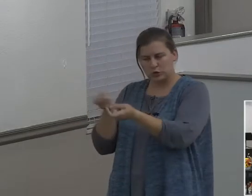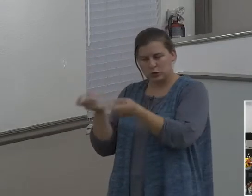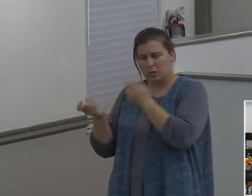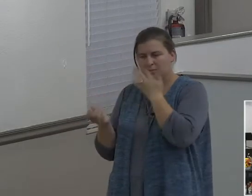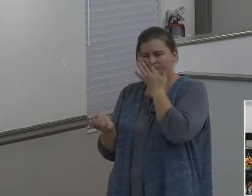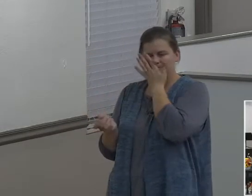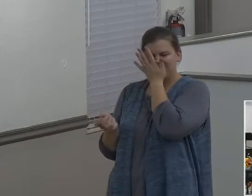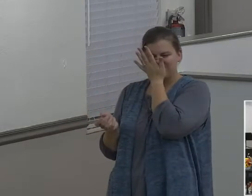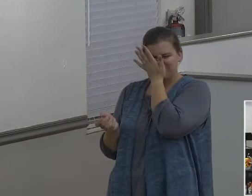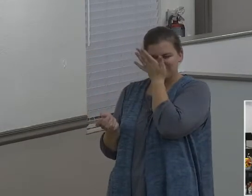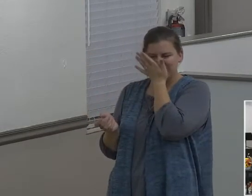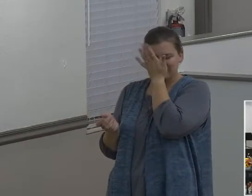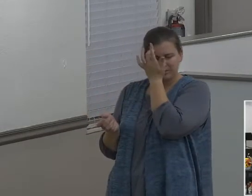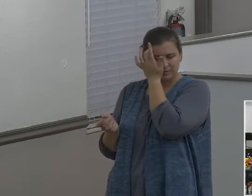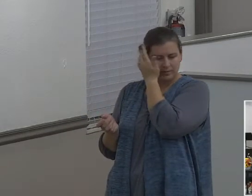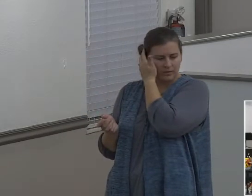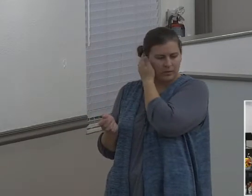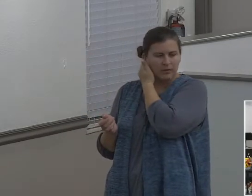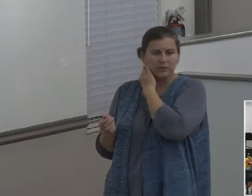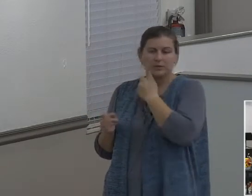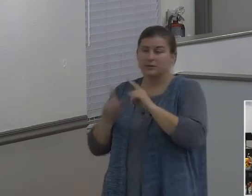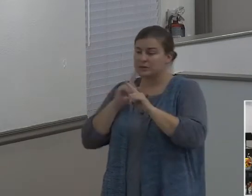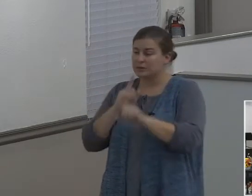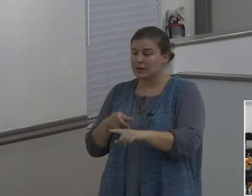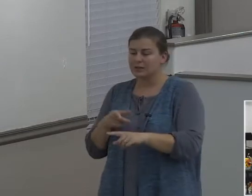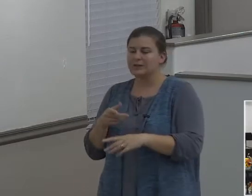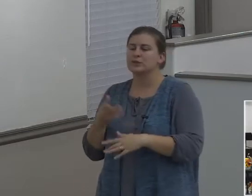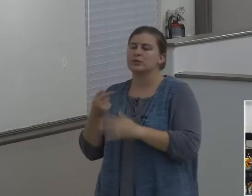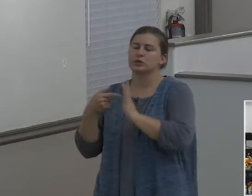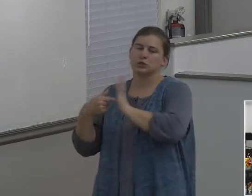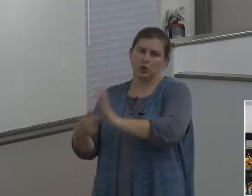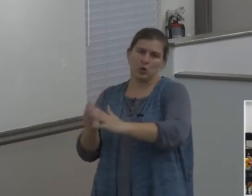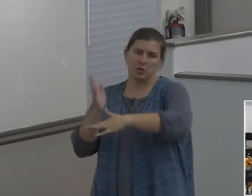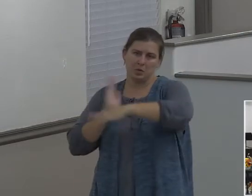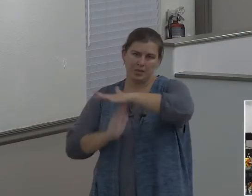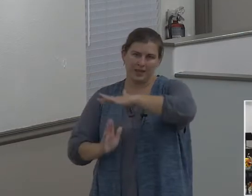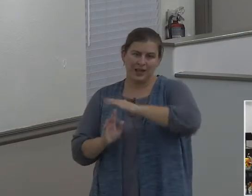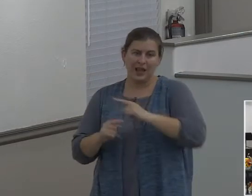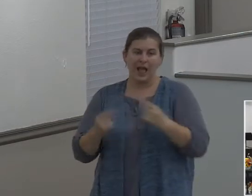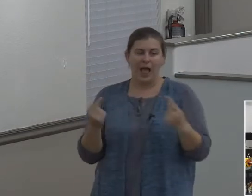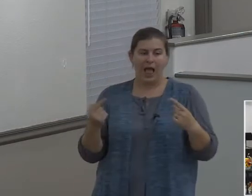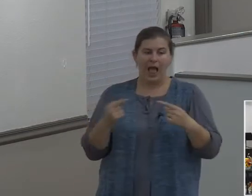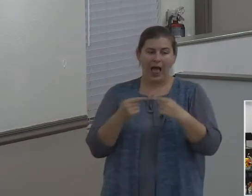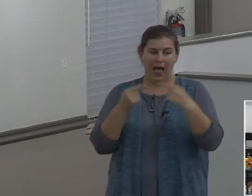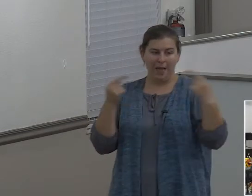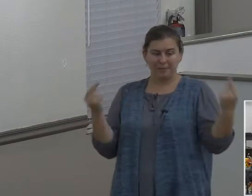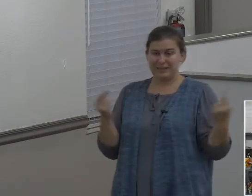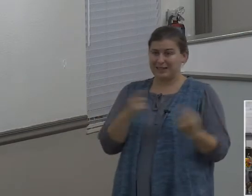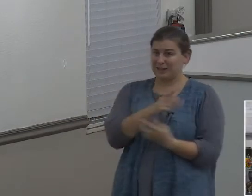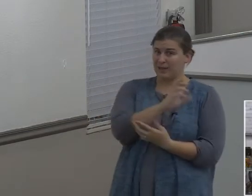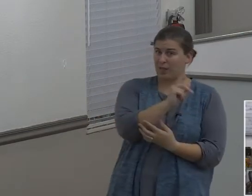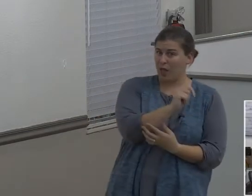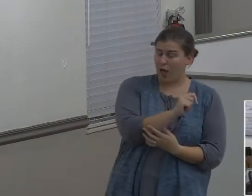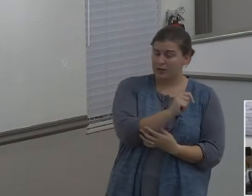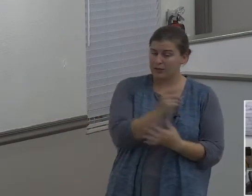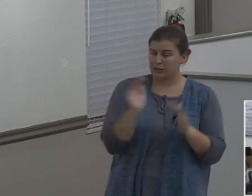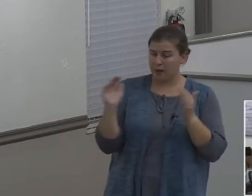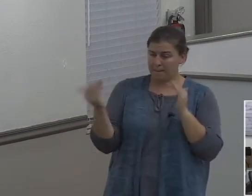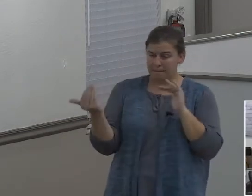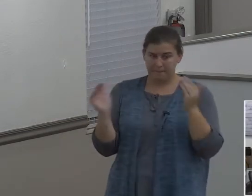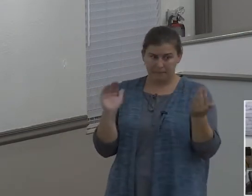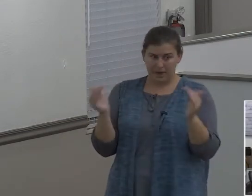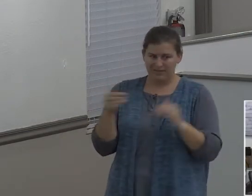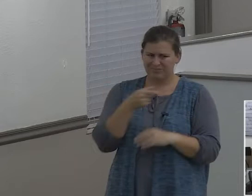as a result, it showed up in humility in life. Now, what do we, in contrast, notice about Lot? Here's this guy. It's not his